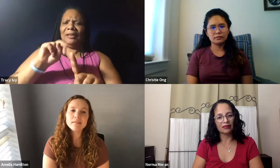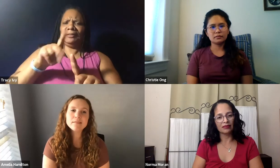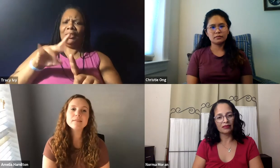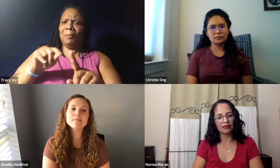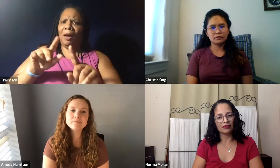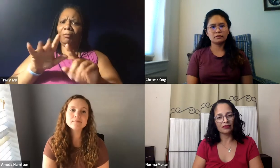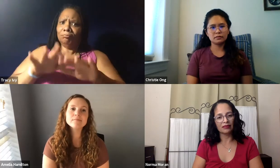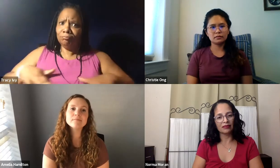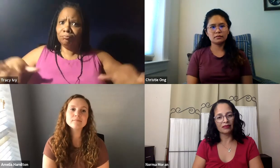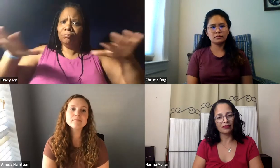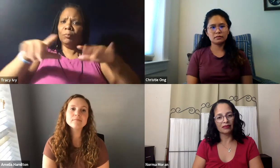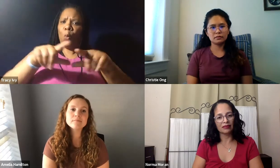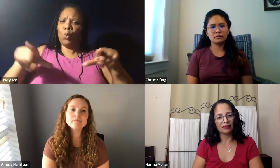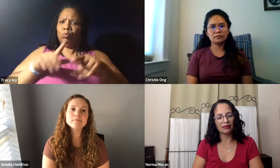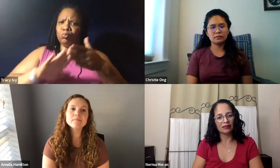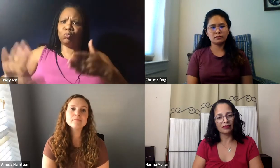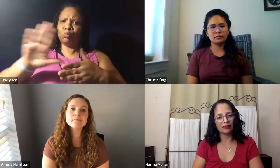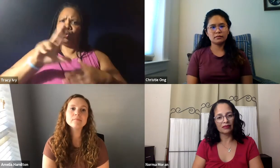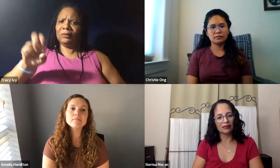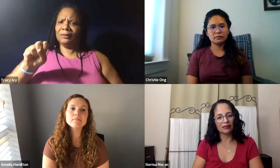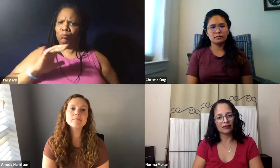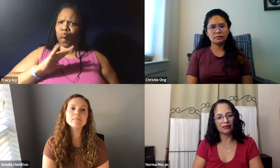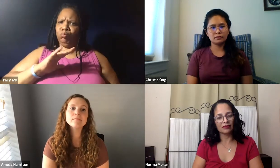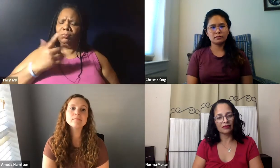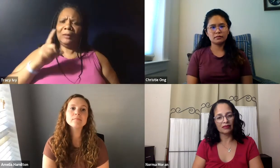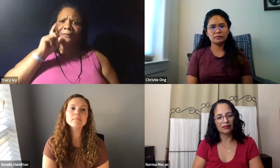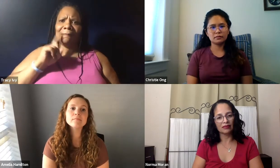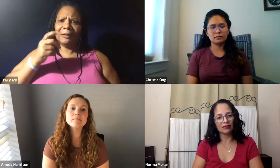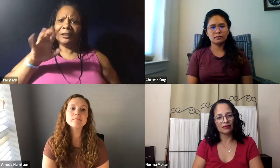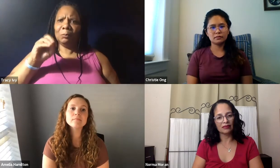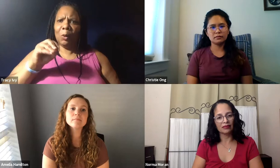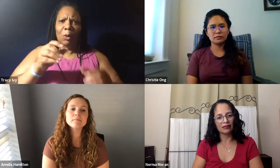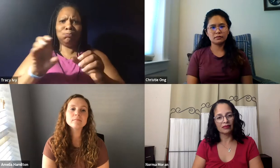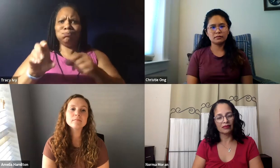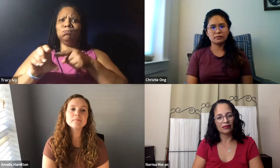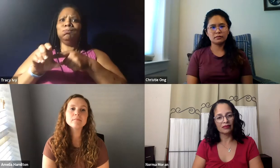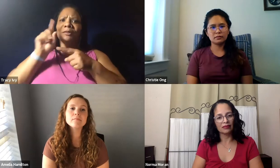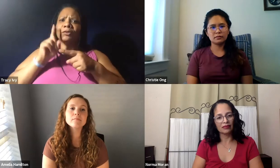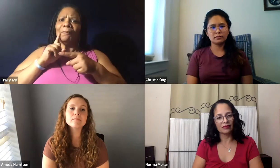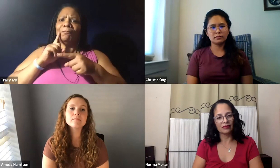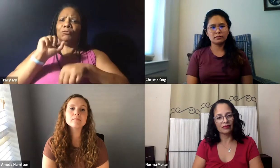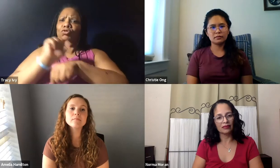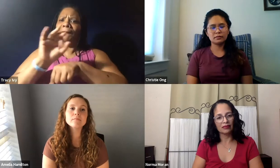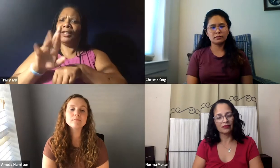specifically for alumni. You know, there are so many different locations all over the United States. There's Deaf Expo